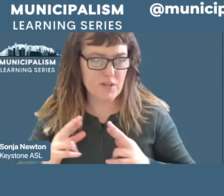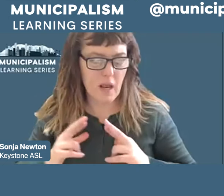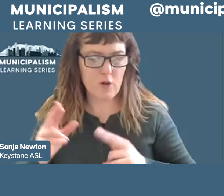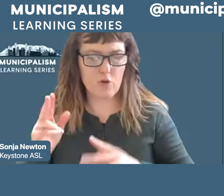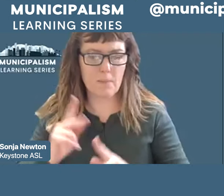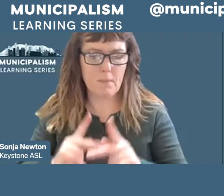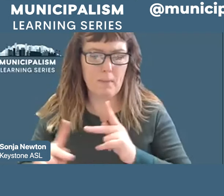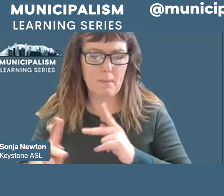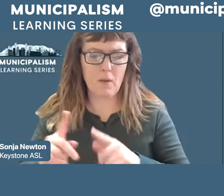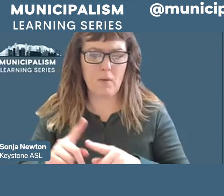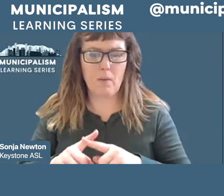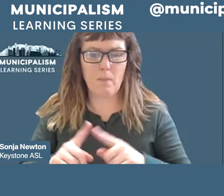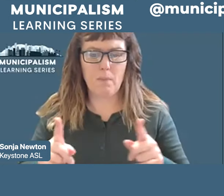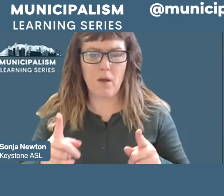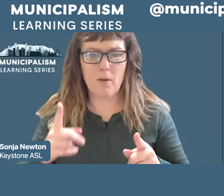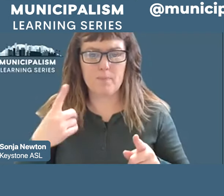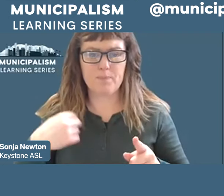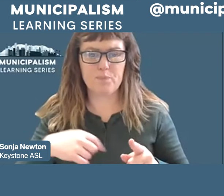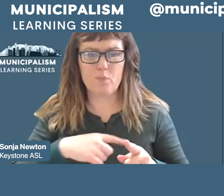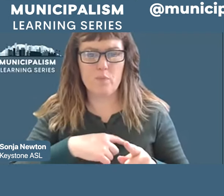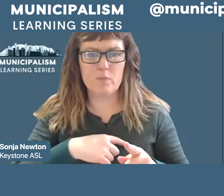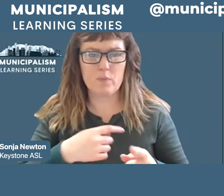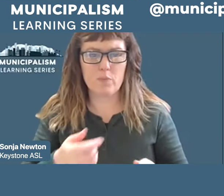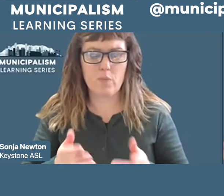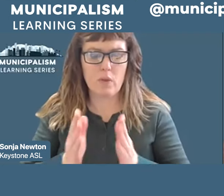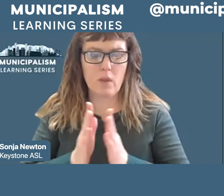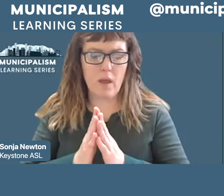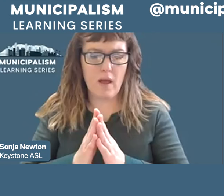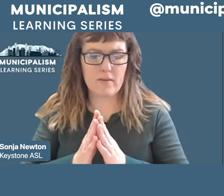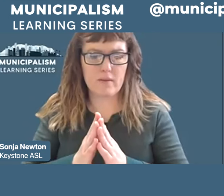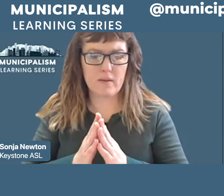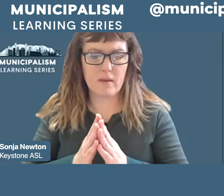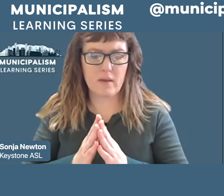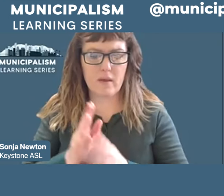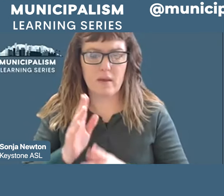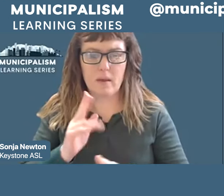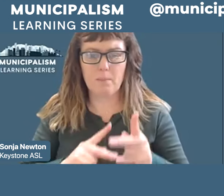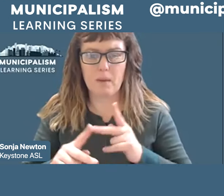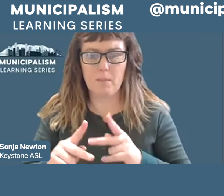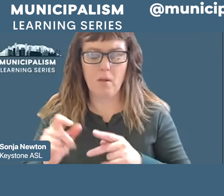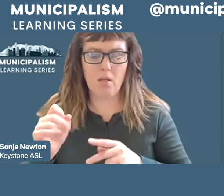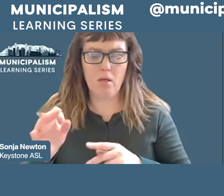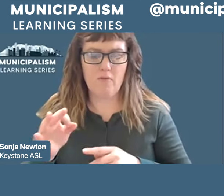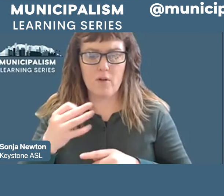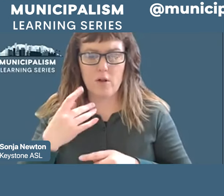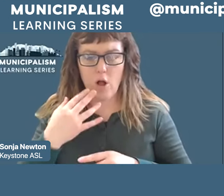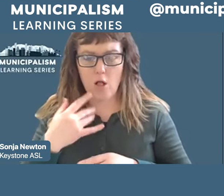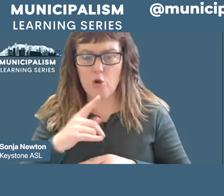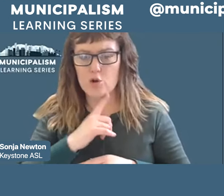are asking women of color single moms people